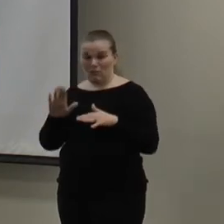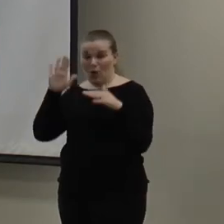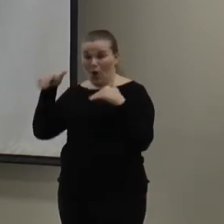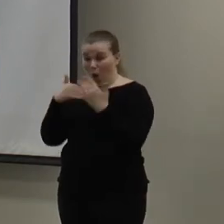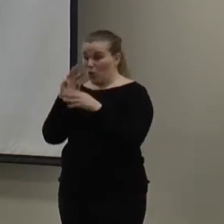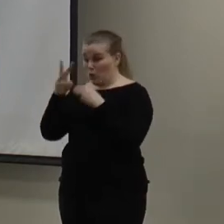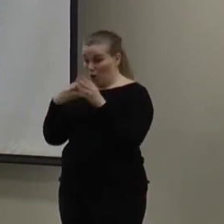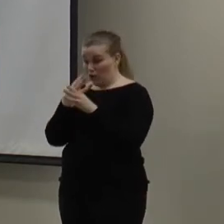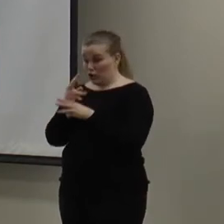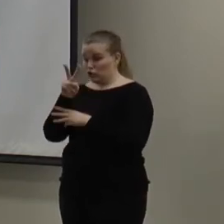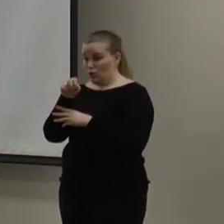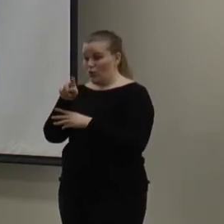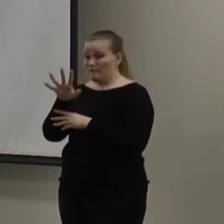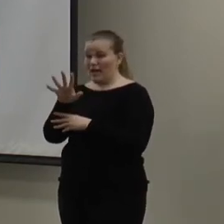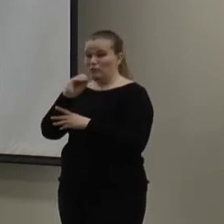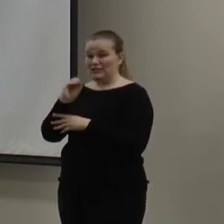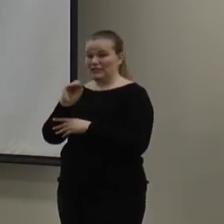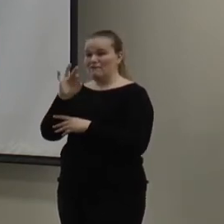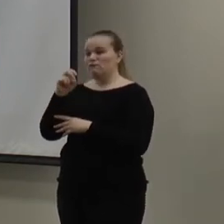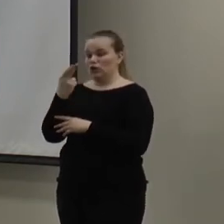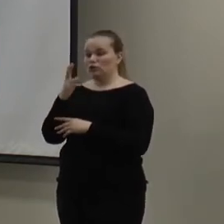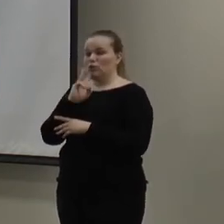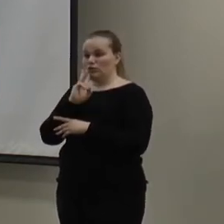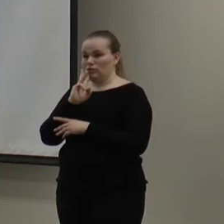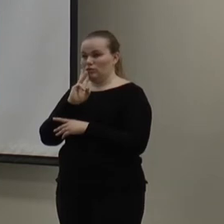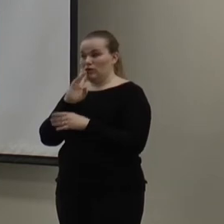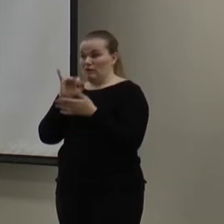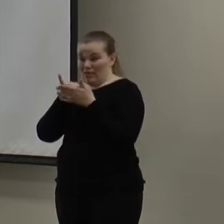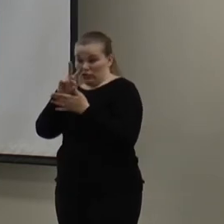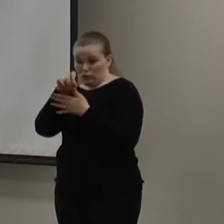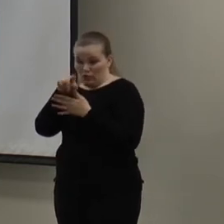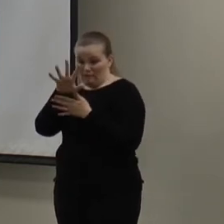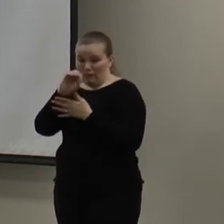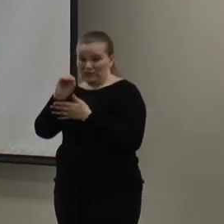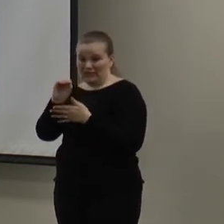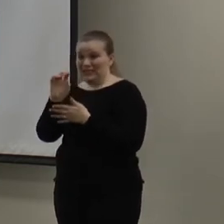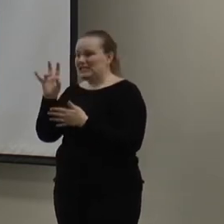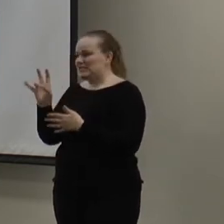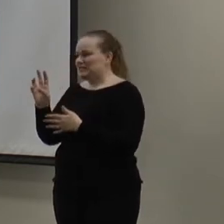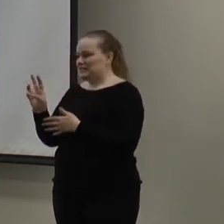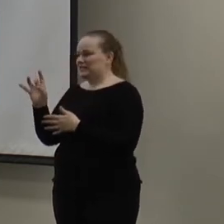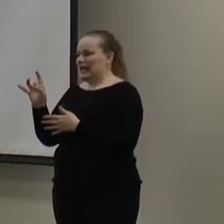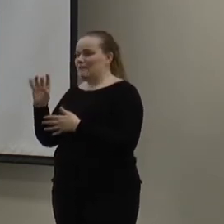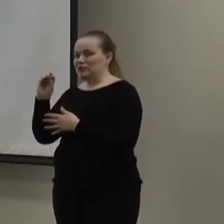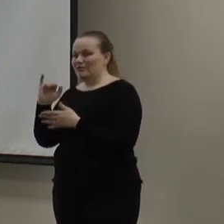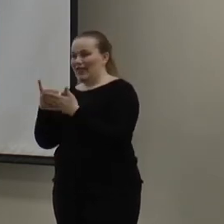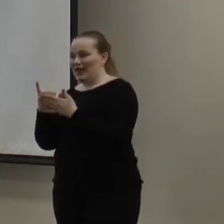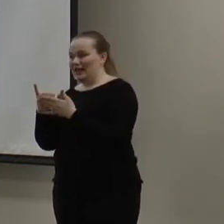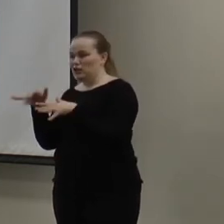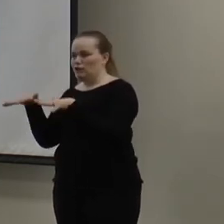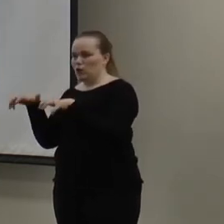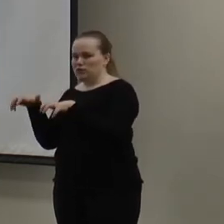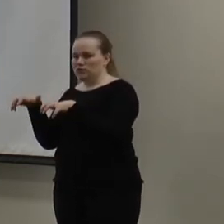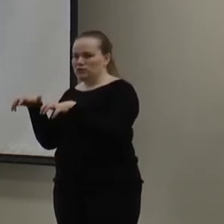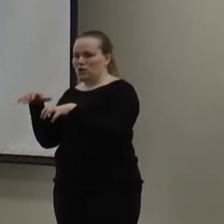water, 2.5% of it is fresh water. And, then of that 2.5%, 68% of that is basically frozen.